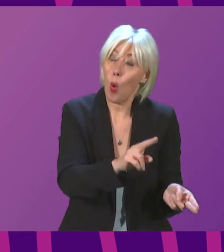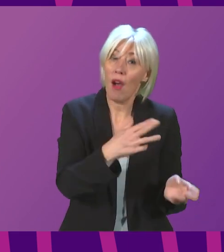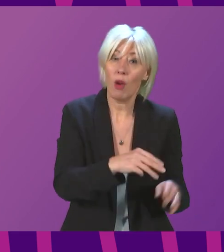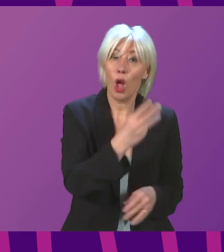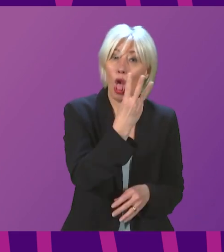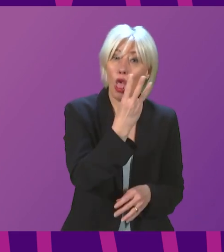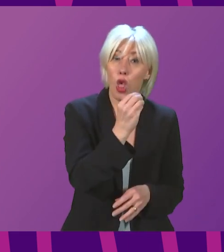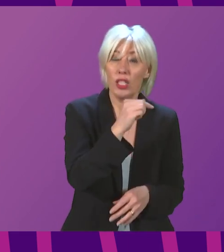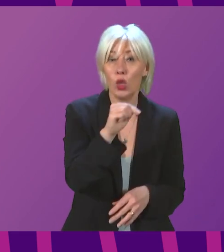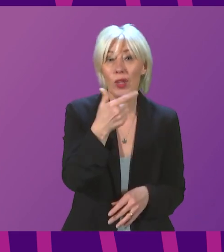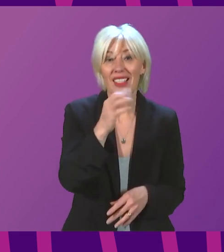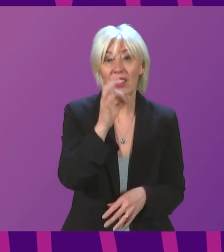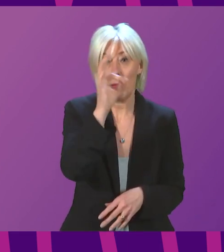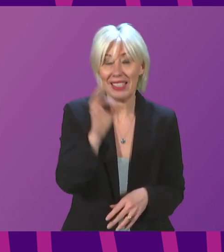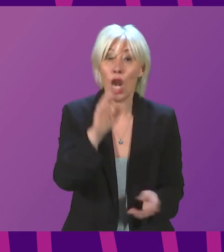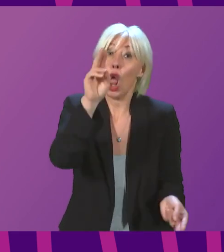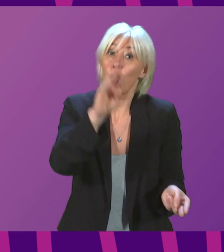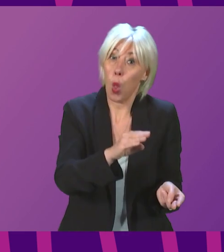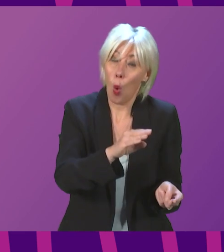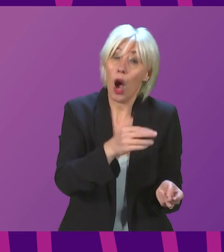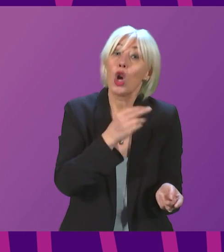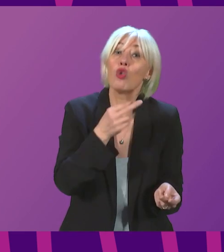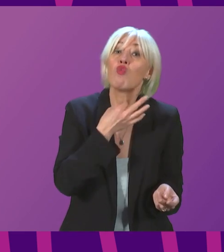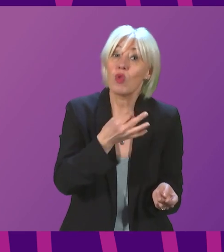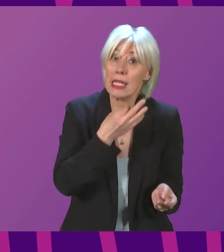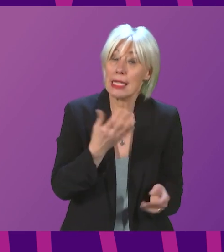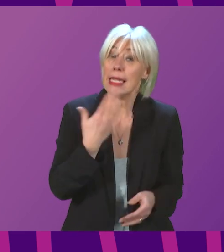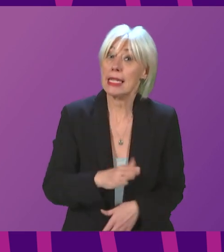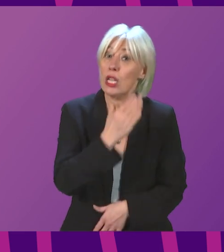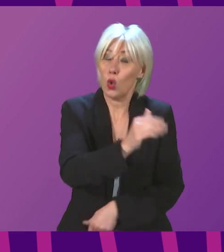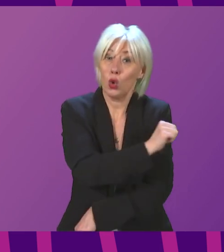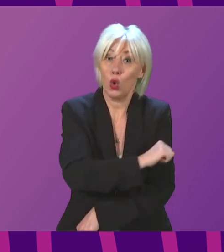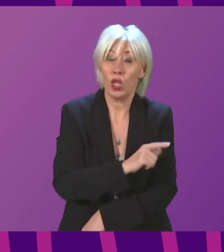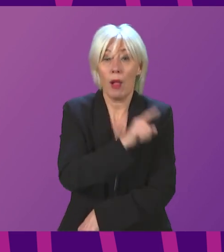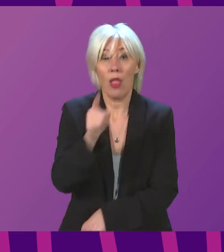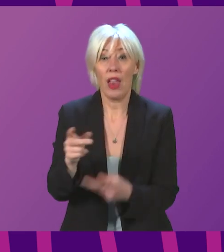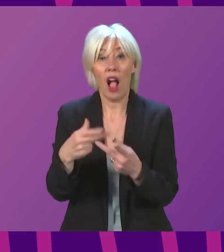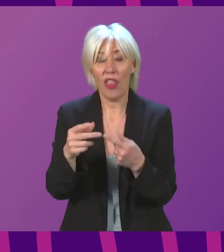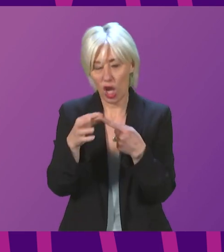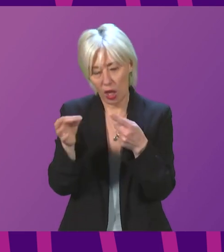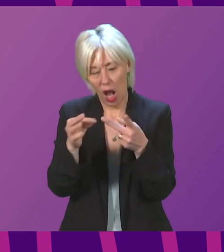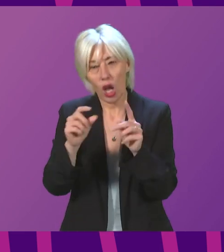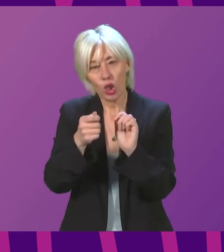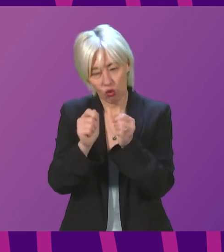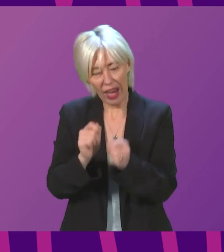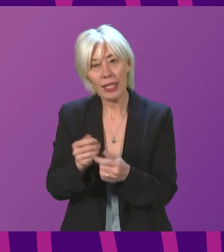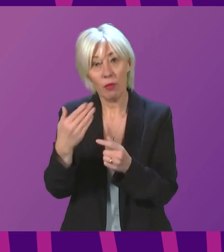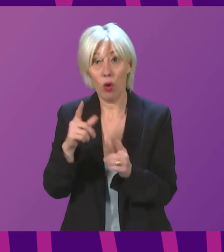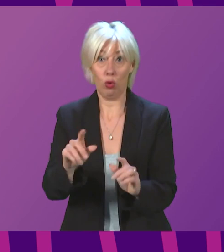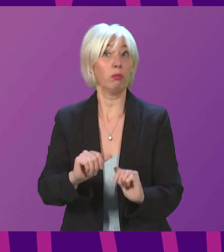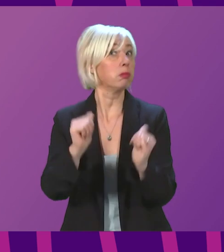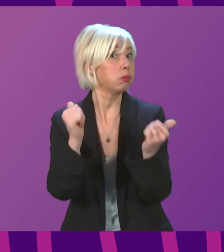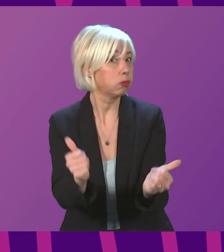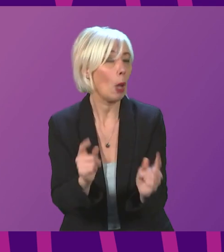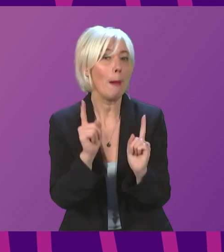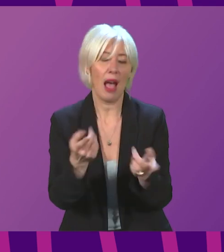30% and 70% lower at risk of needing hospital care than with previous strains. That is all really good. But